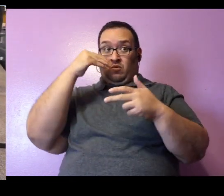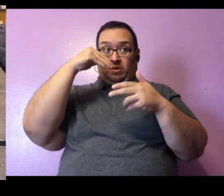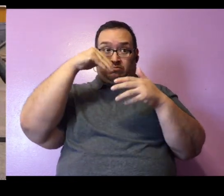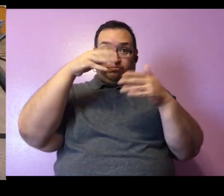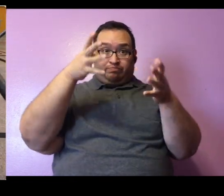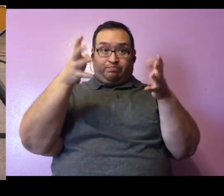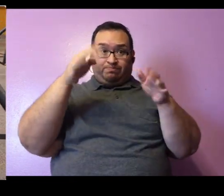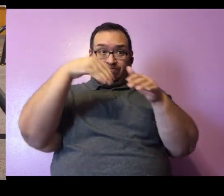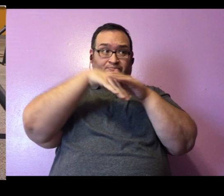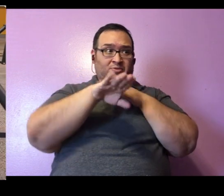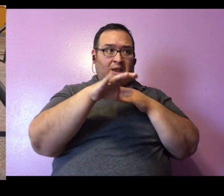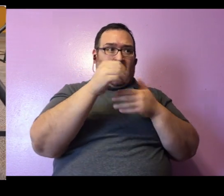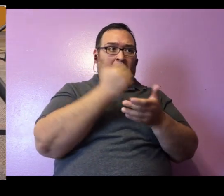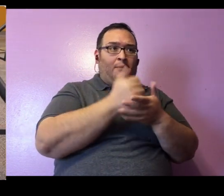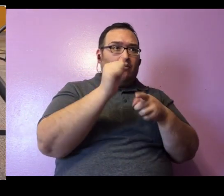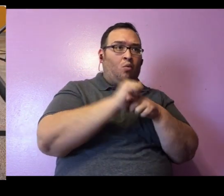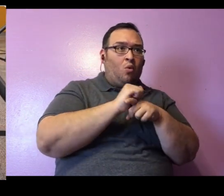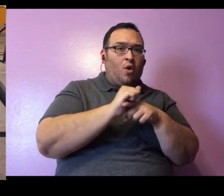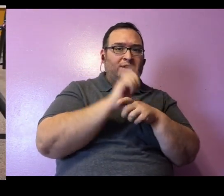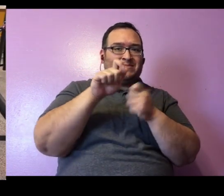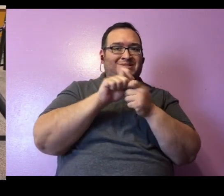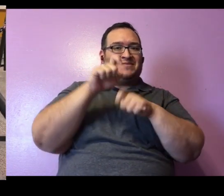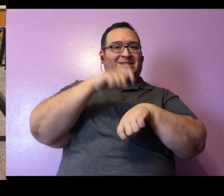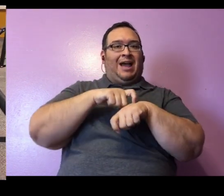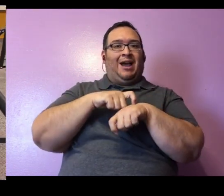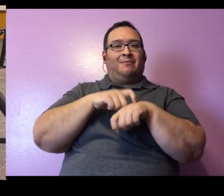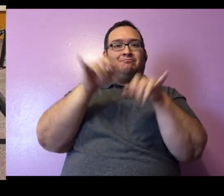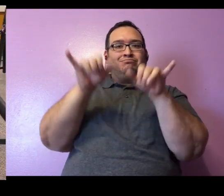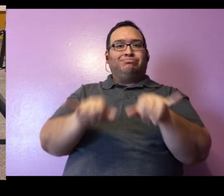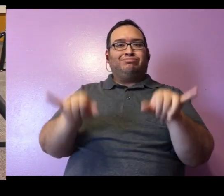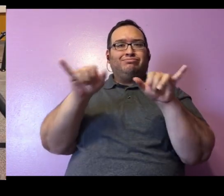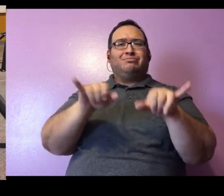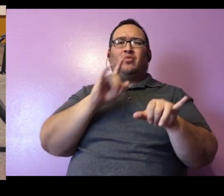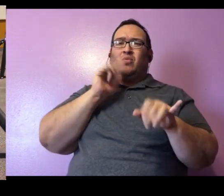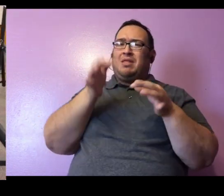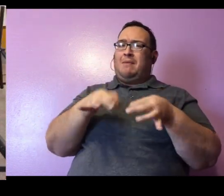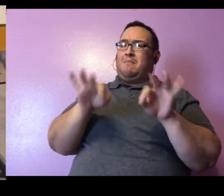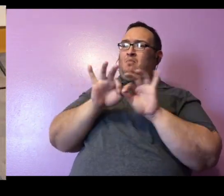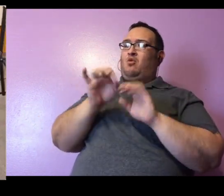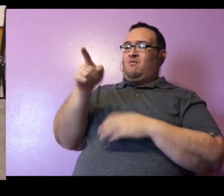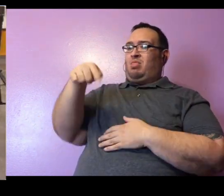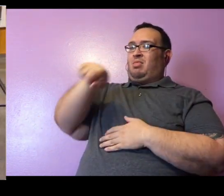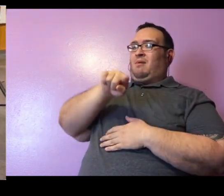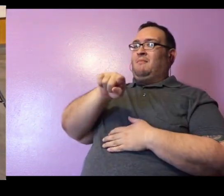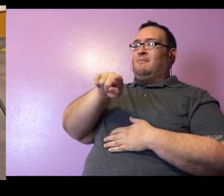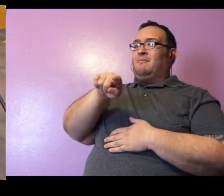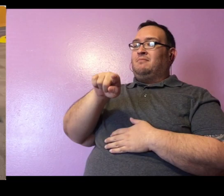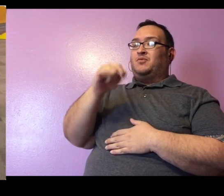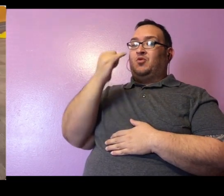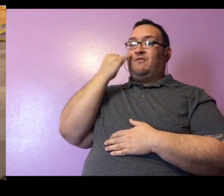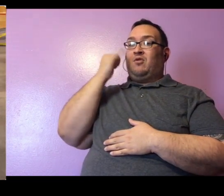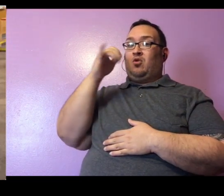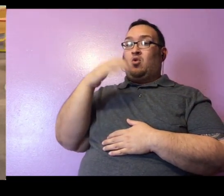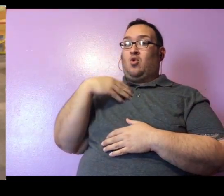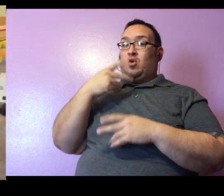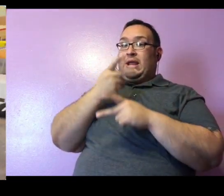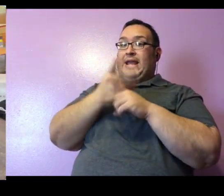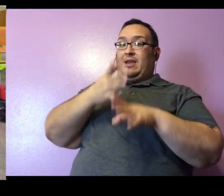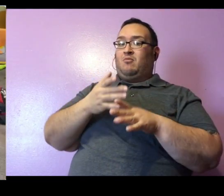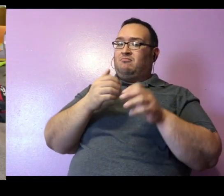work on her training at a certain time as well. Routine is really important to these guys, and so as long as her keepers follow the routine